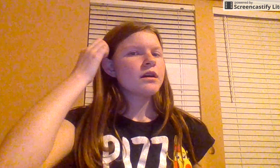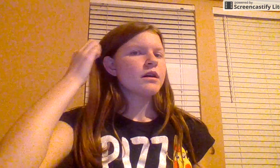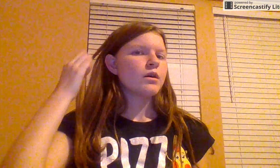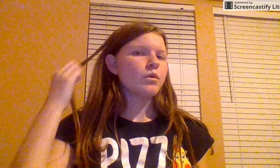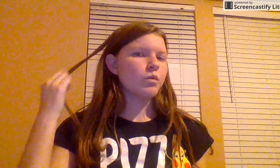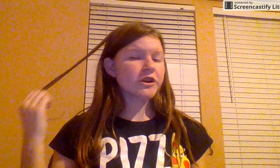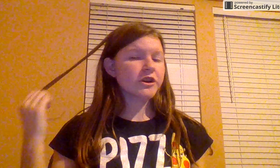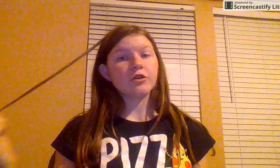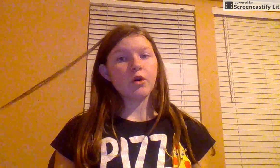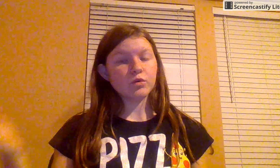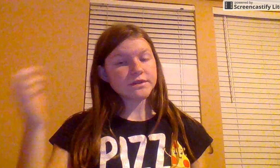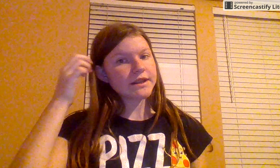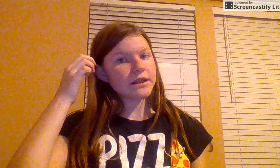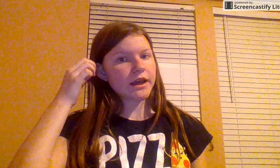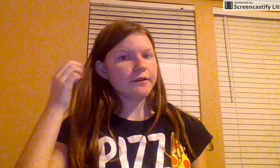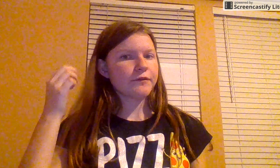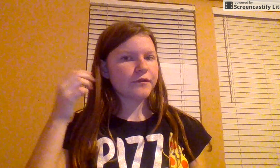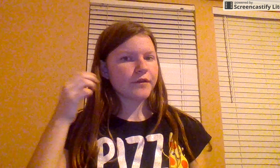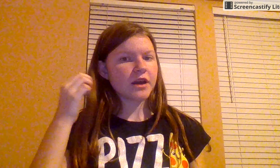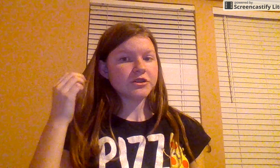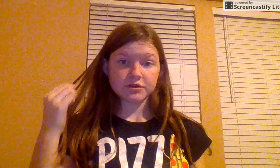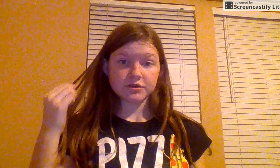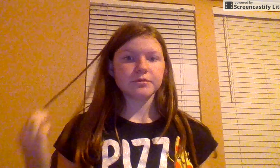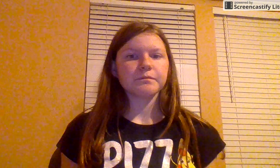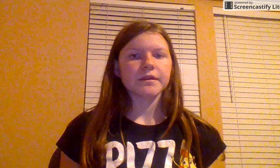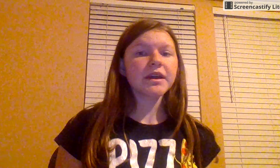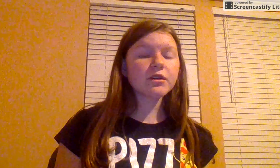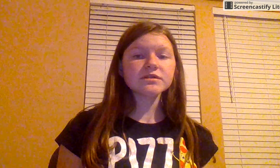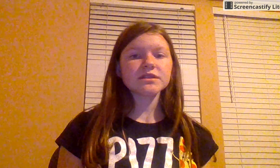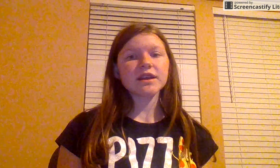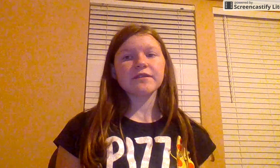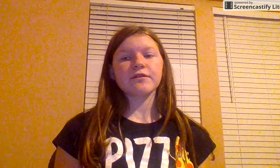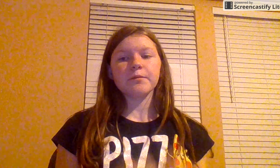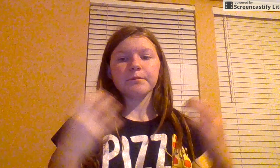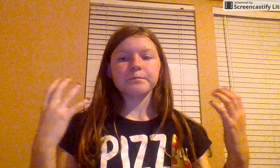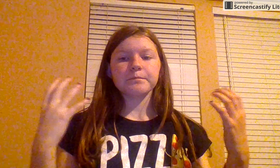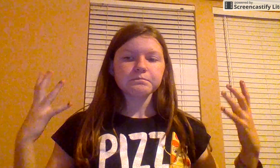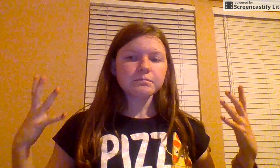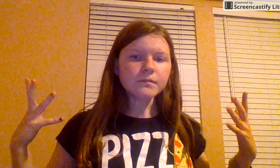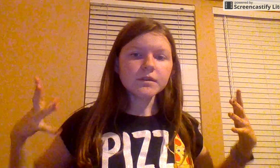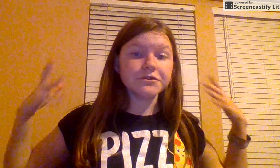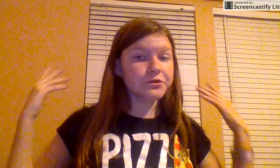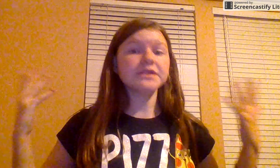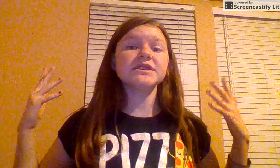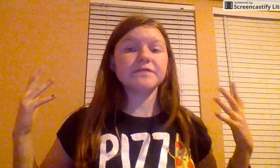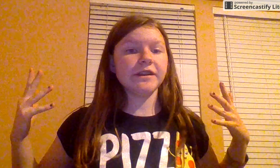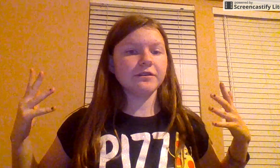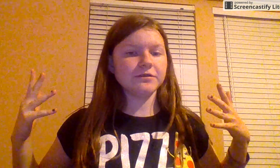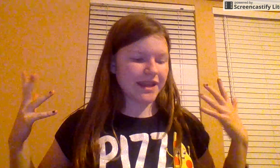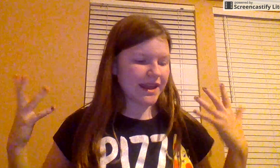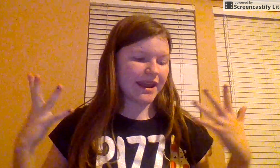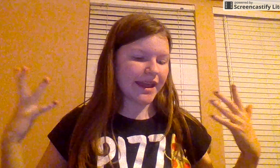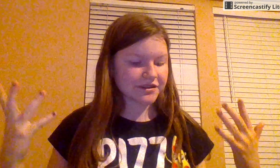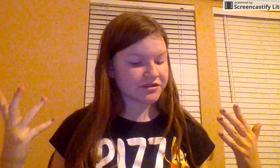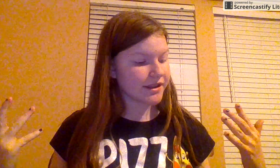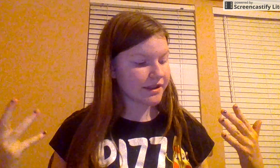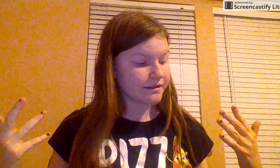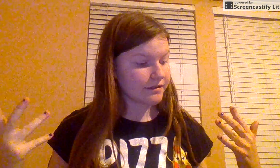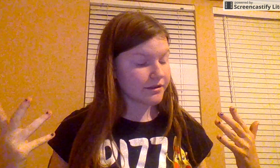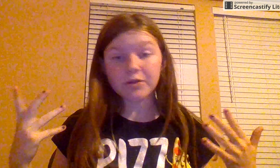What are your goals in life on YouTube? My goals in life are doing these videos and actually, you know,